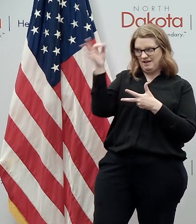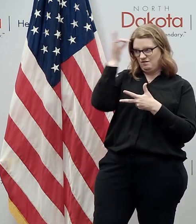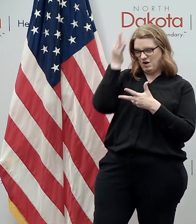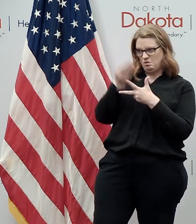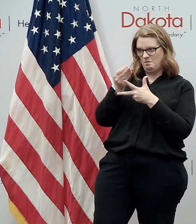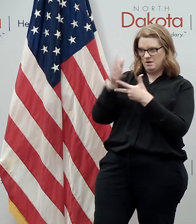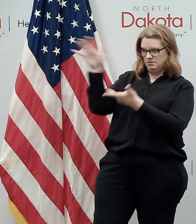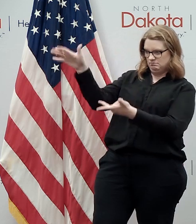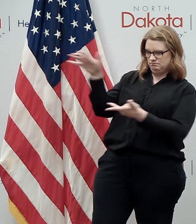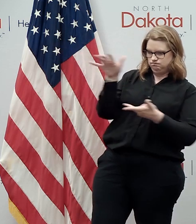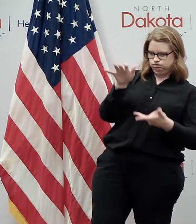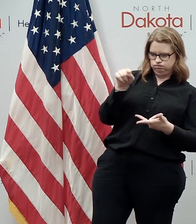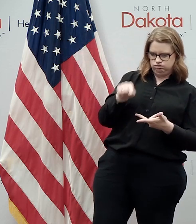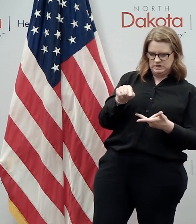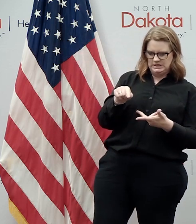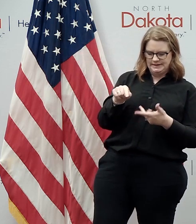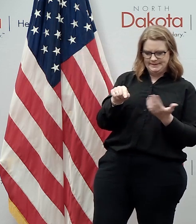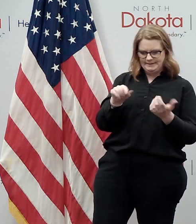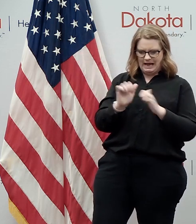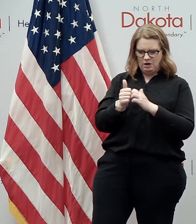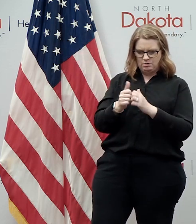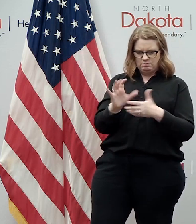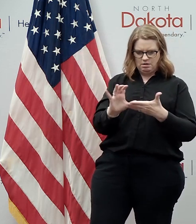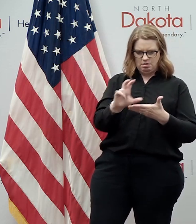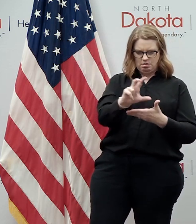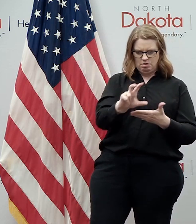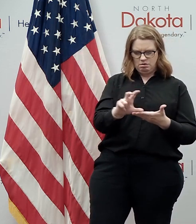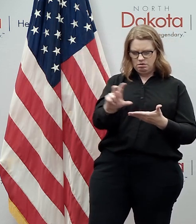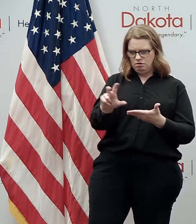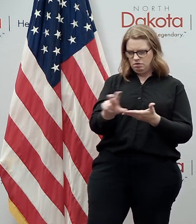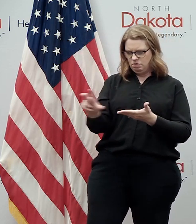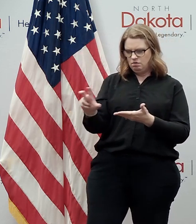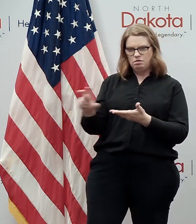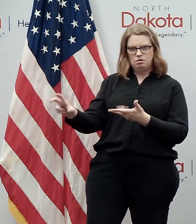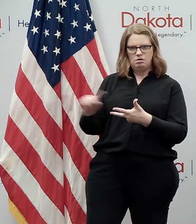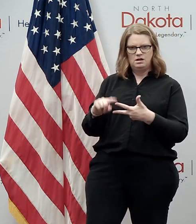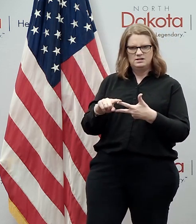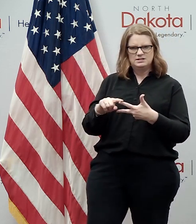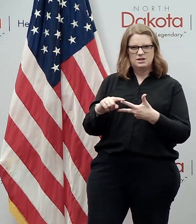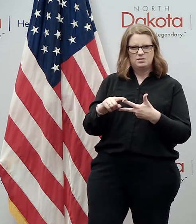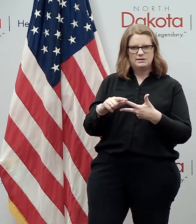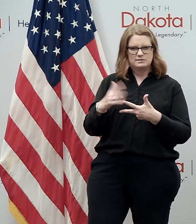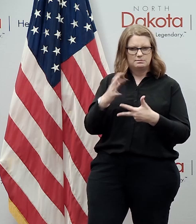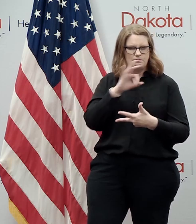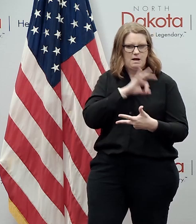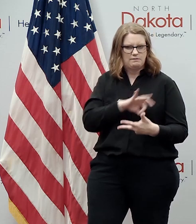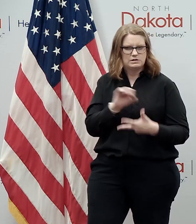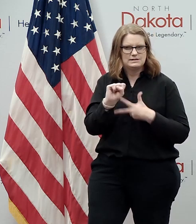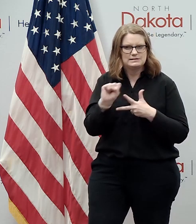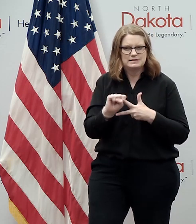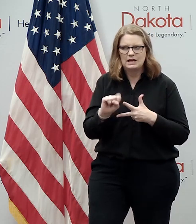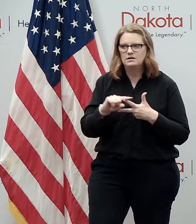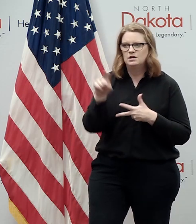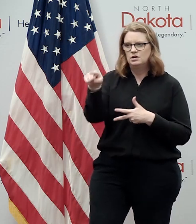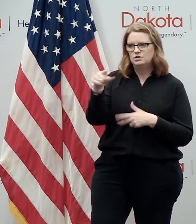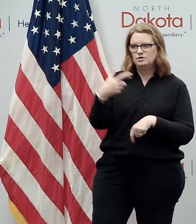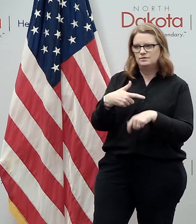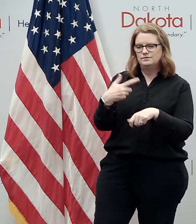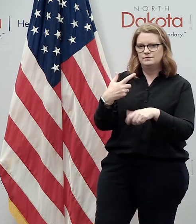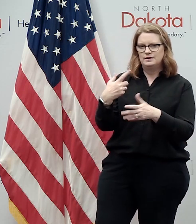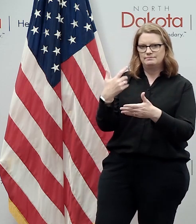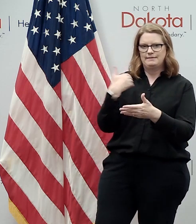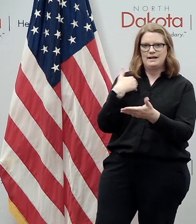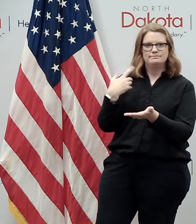to by the fed in a way that makes sense for north dakota so a lot of work on the economic recovery uh as i know and you've spent time on this too what